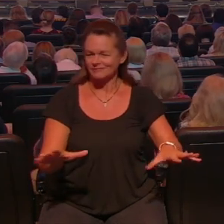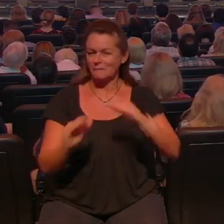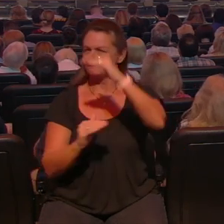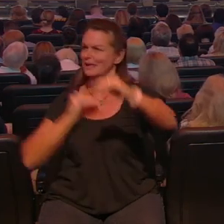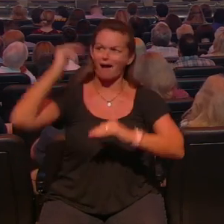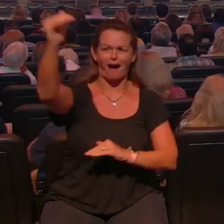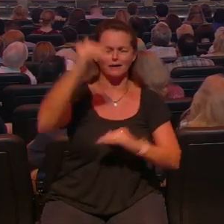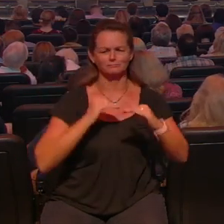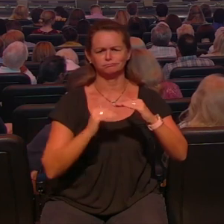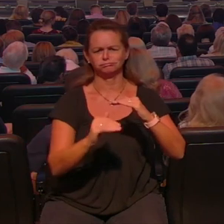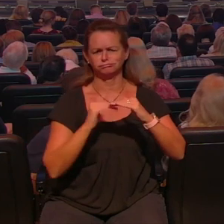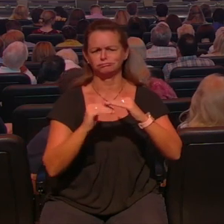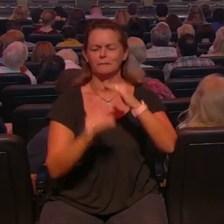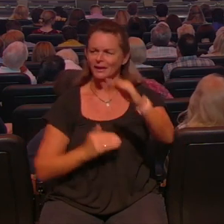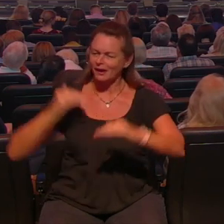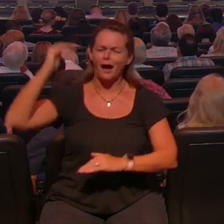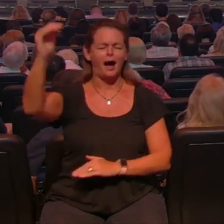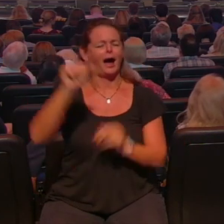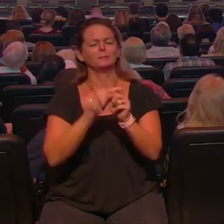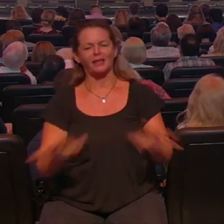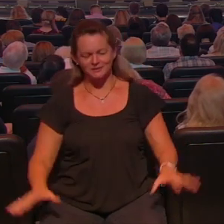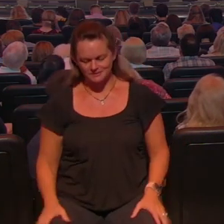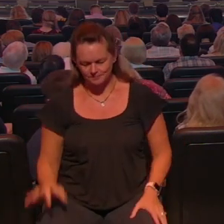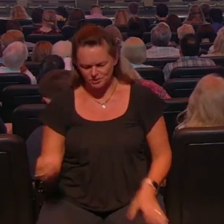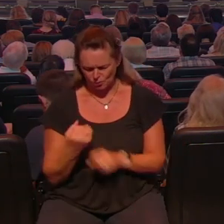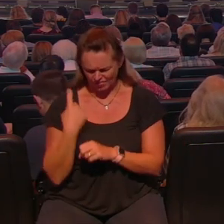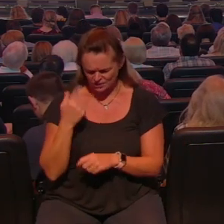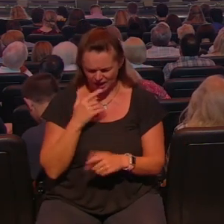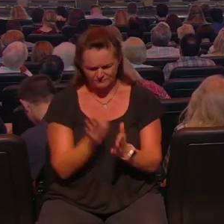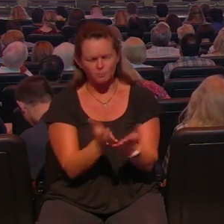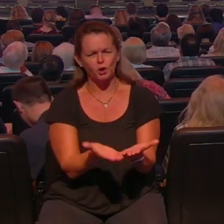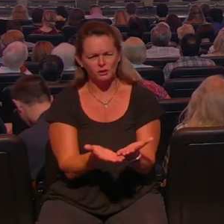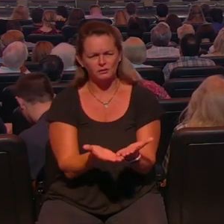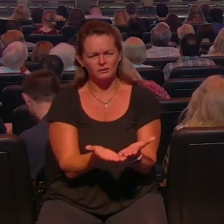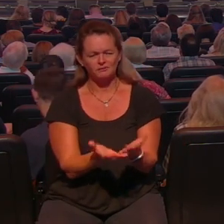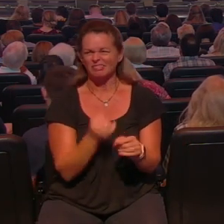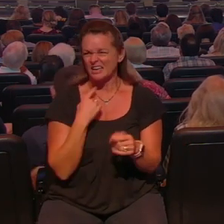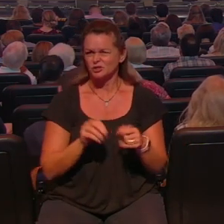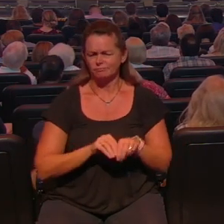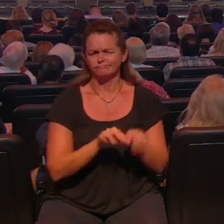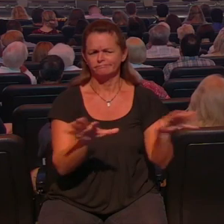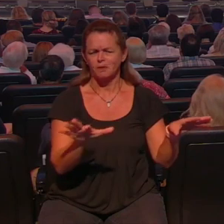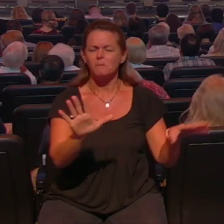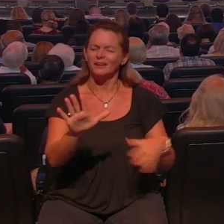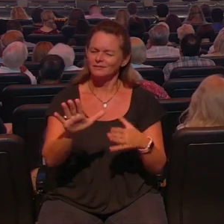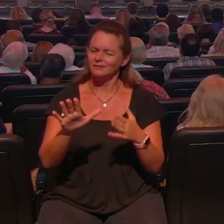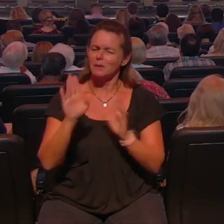I released a book about a year ago on this subject uh but I've got to kind of give you some history behind this uh teaching so we'll